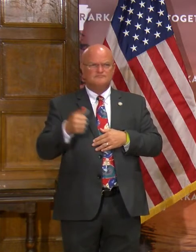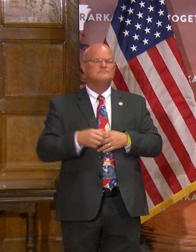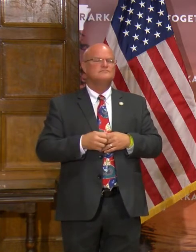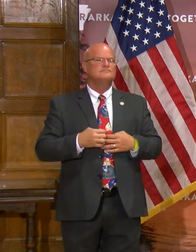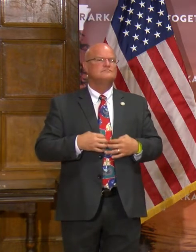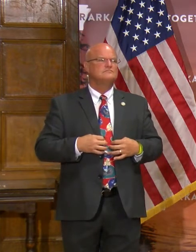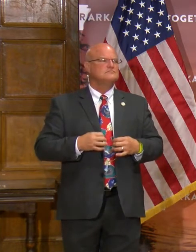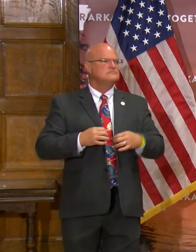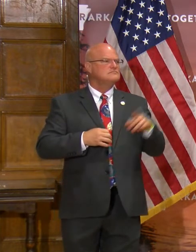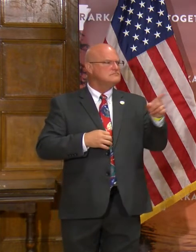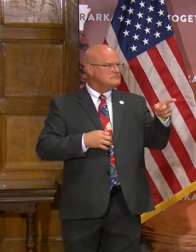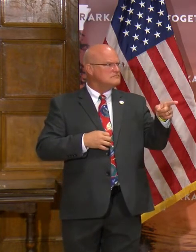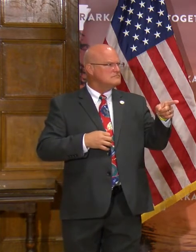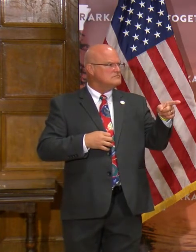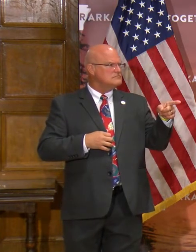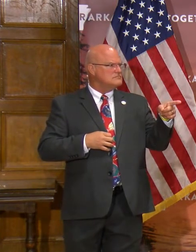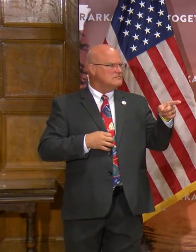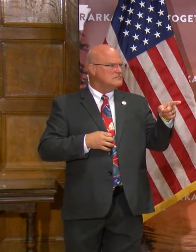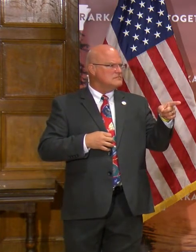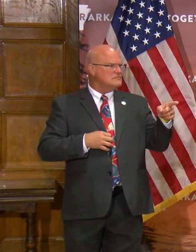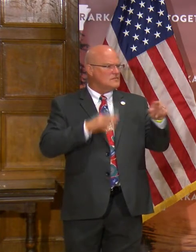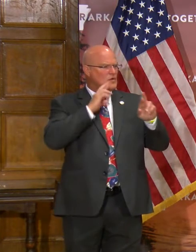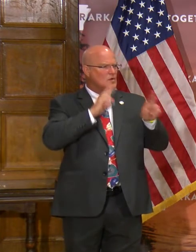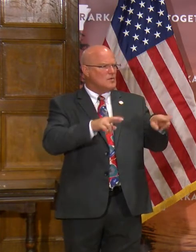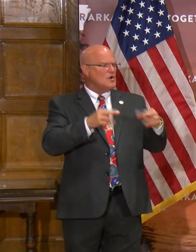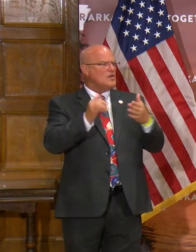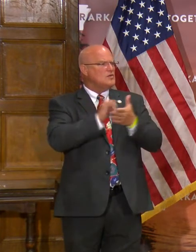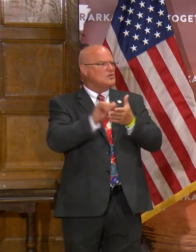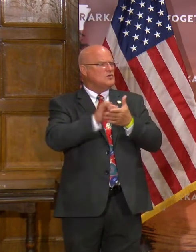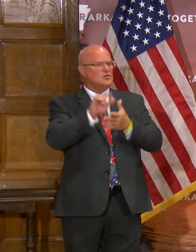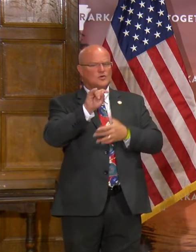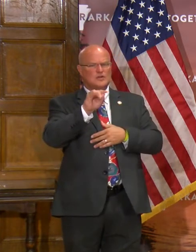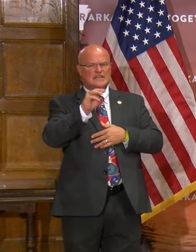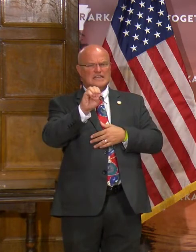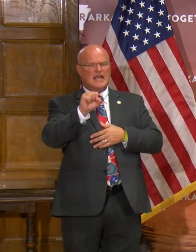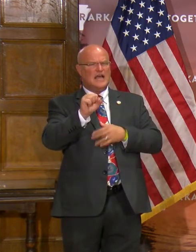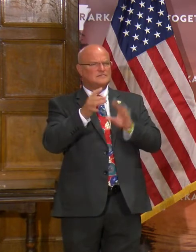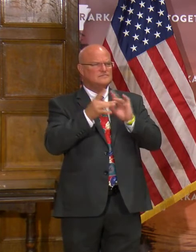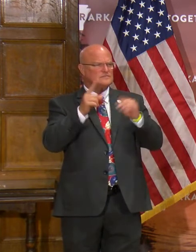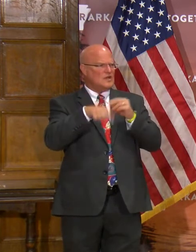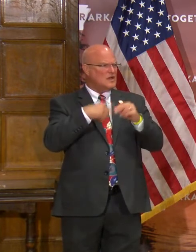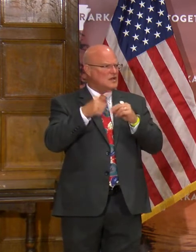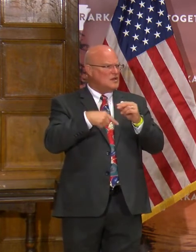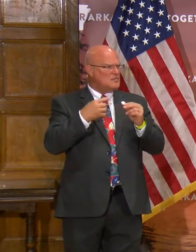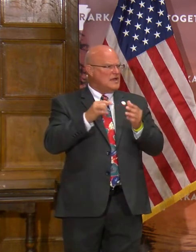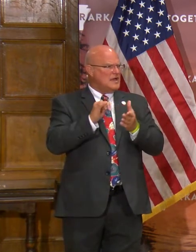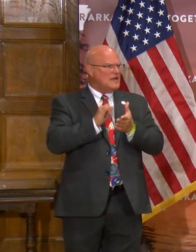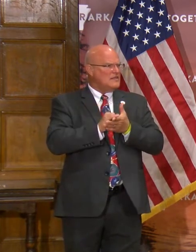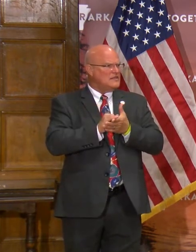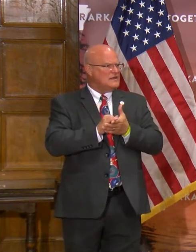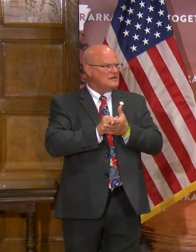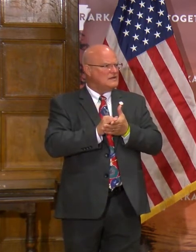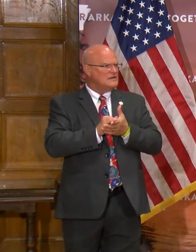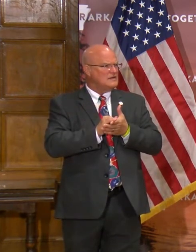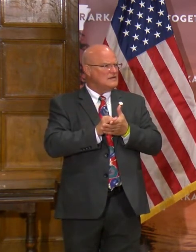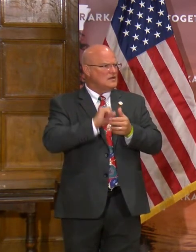Yes. There's a report in the New York Times today talking about COVID-19 cases in